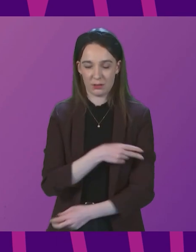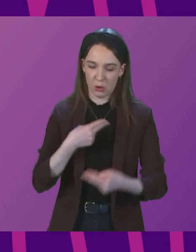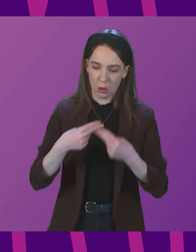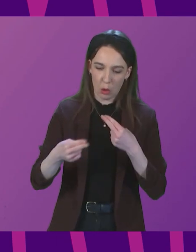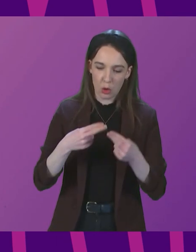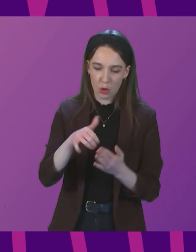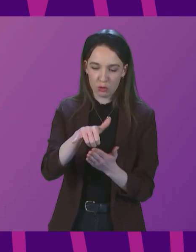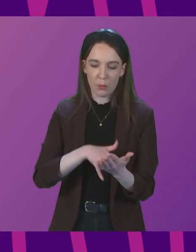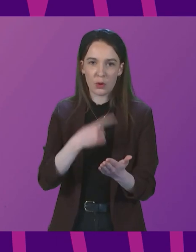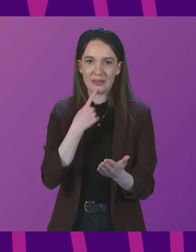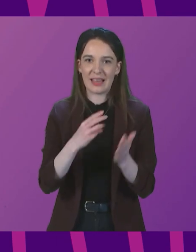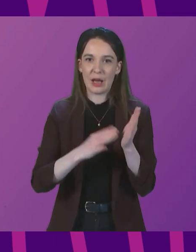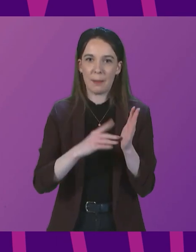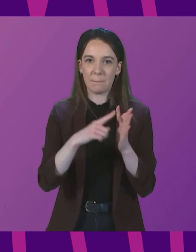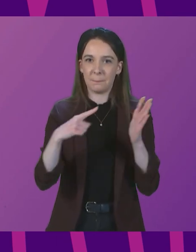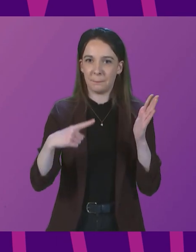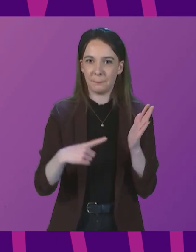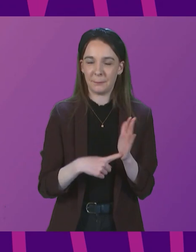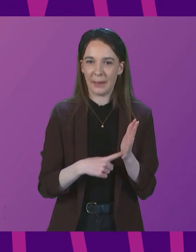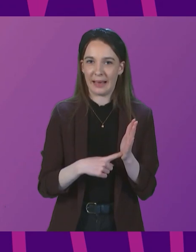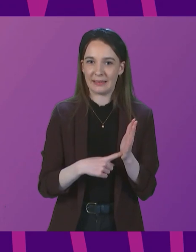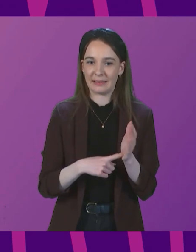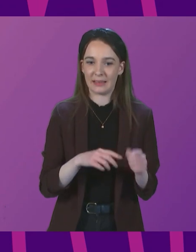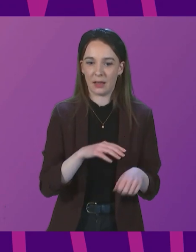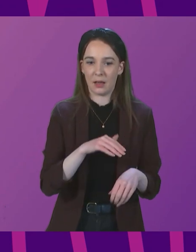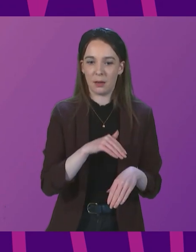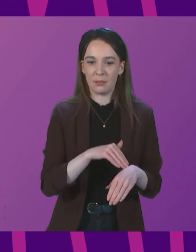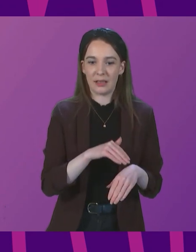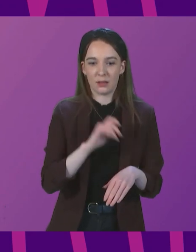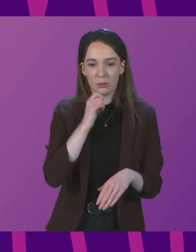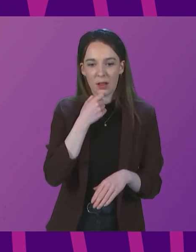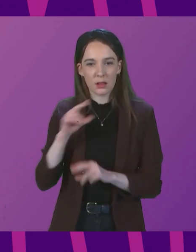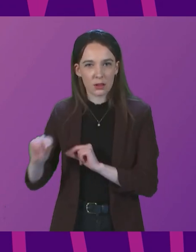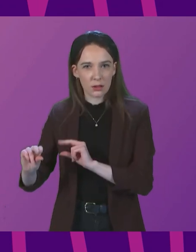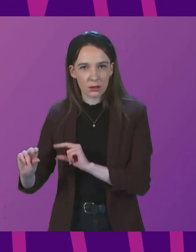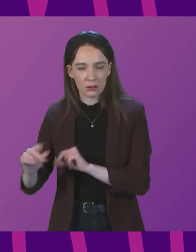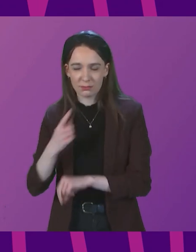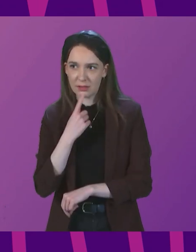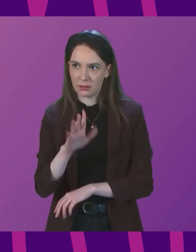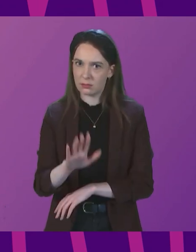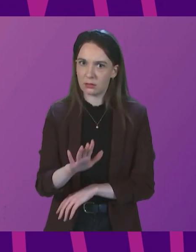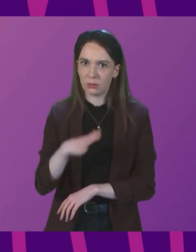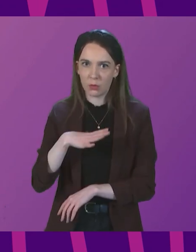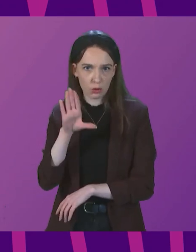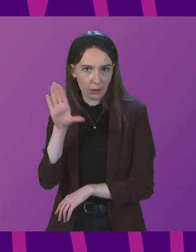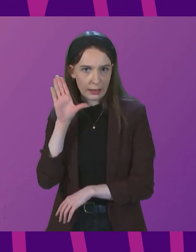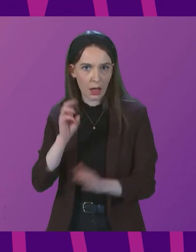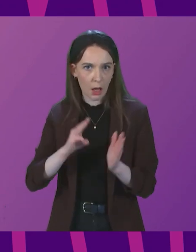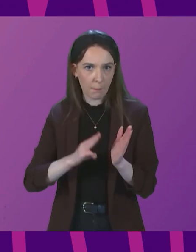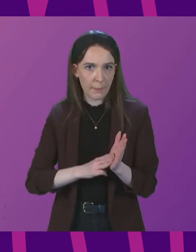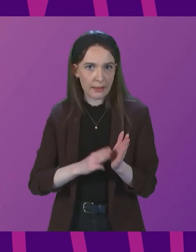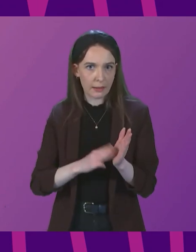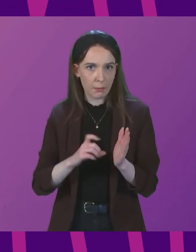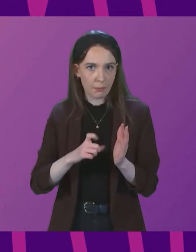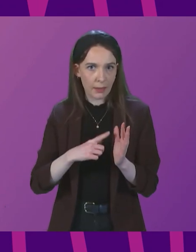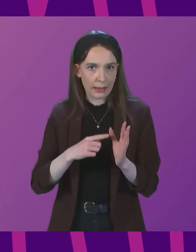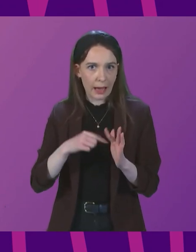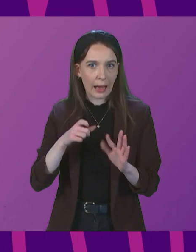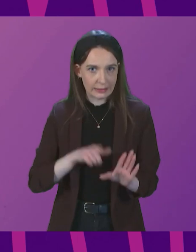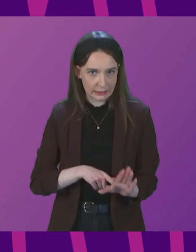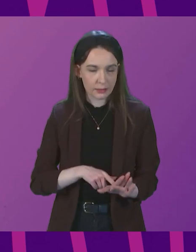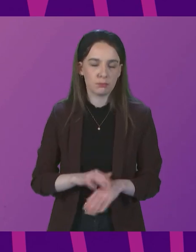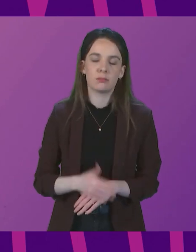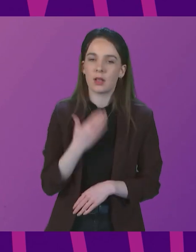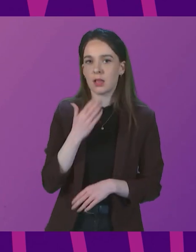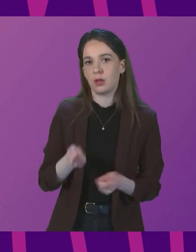suggesting the Met Police is about to issue fines. I'd be very grateful if we could hear Ms Mackay. Thank you. Thank you, presiding